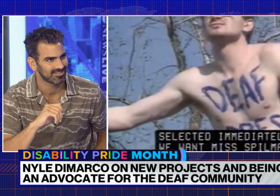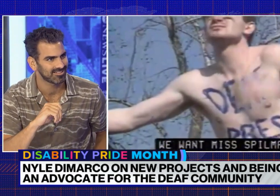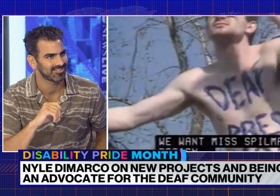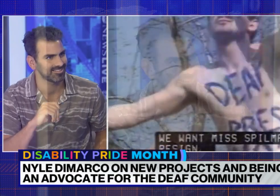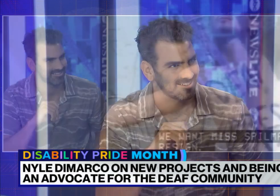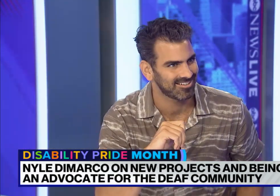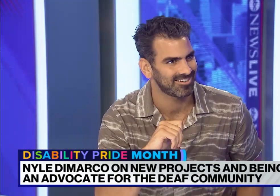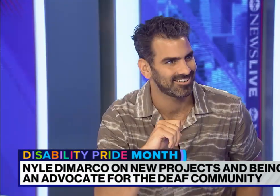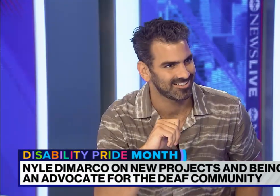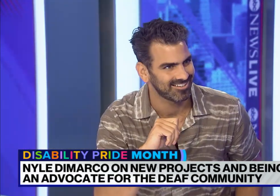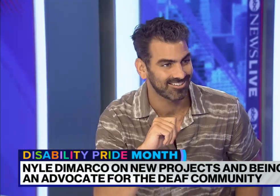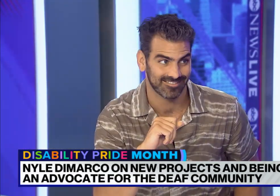with you now. Is that okay?